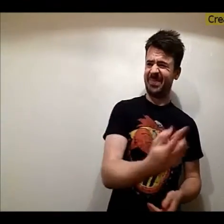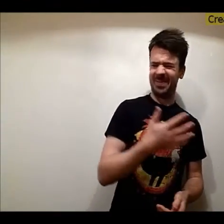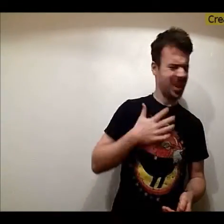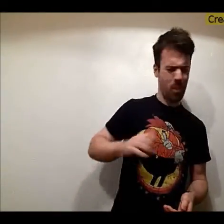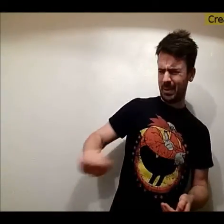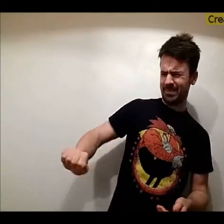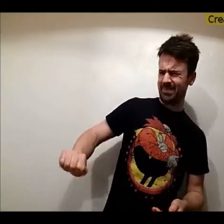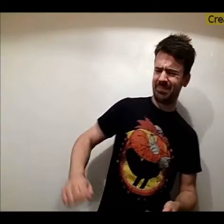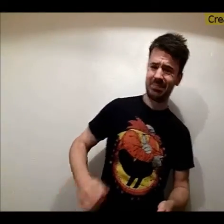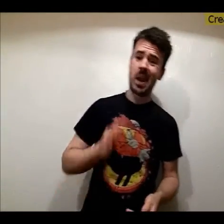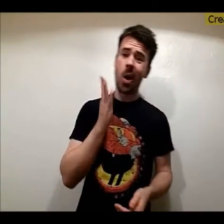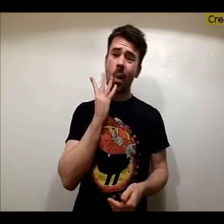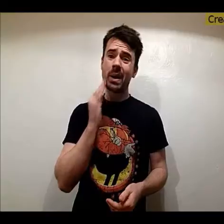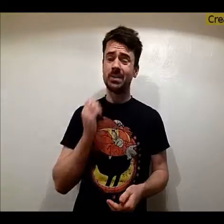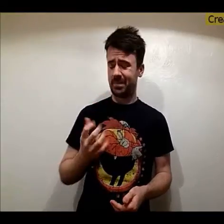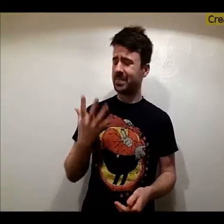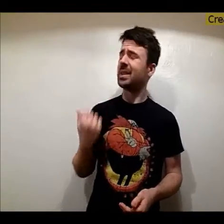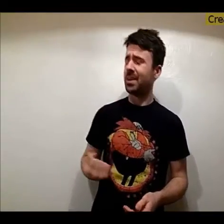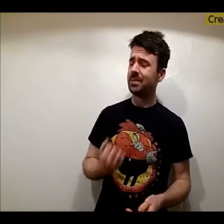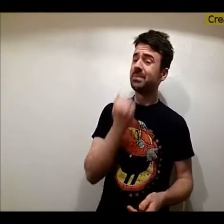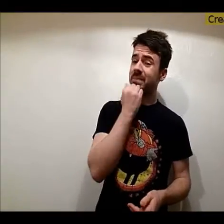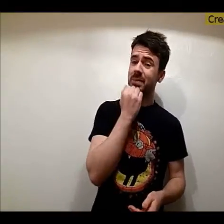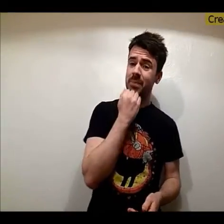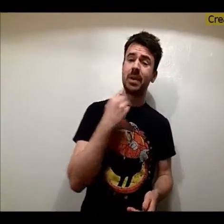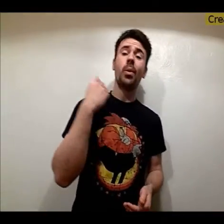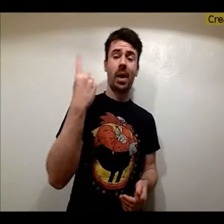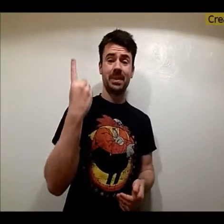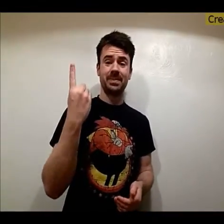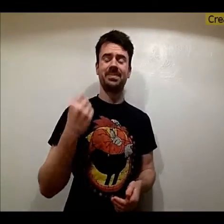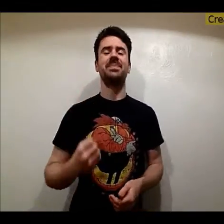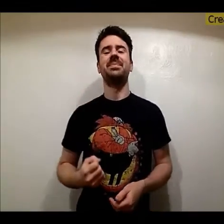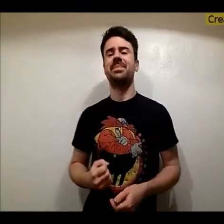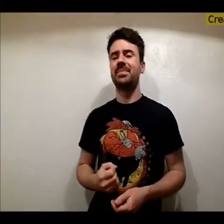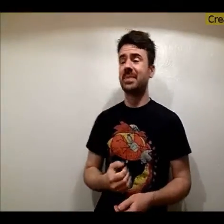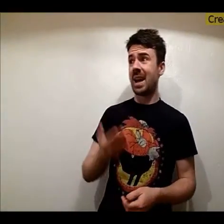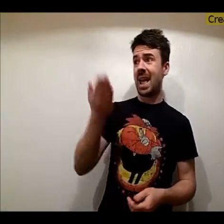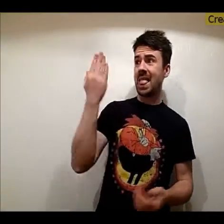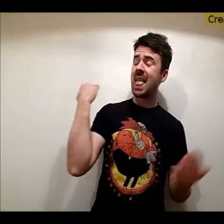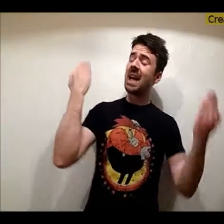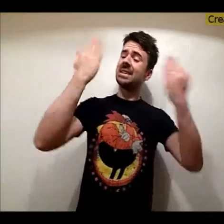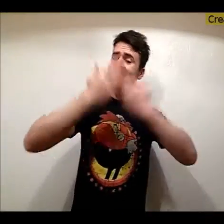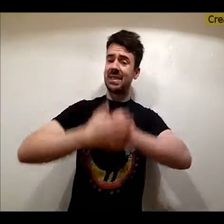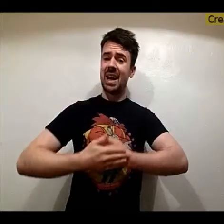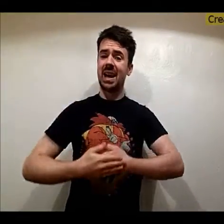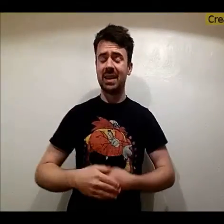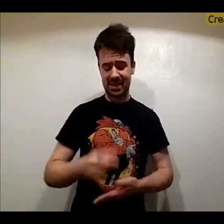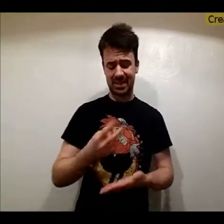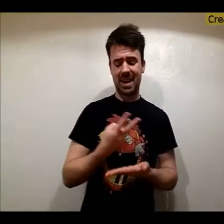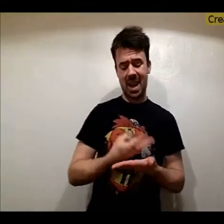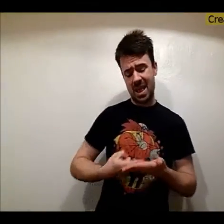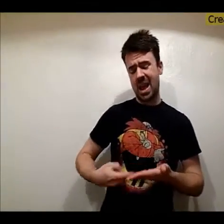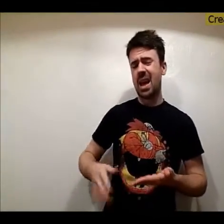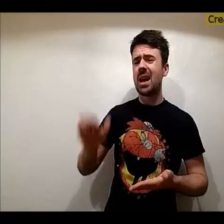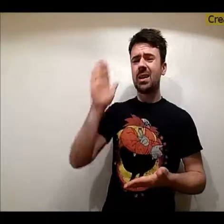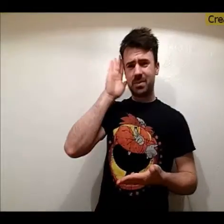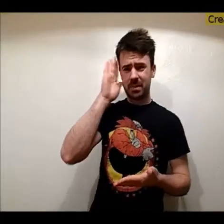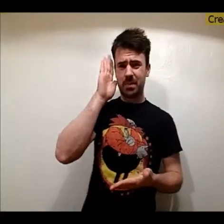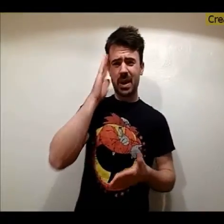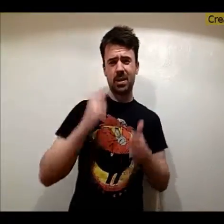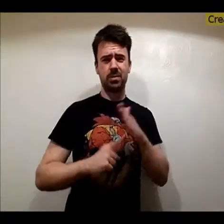need those other numbers When I got my number Last night I lay in bed